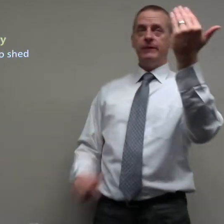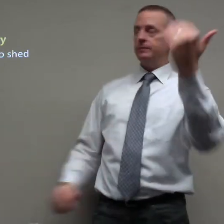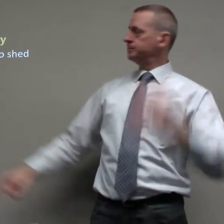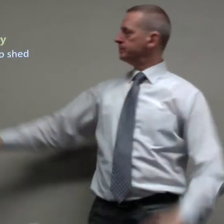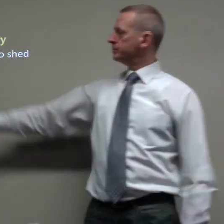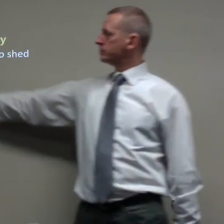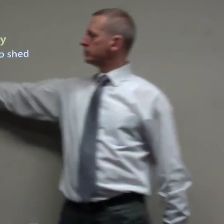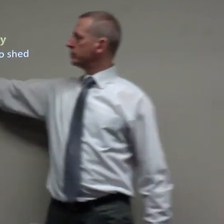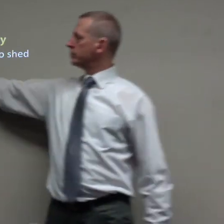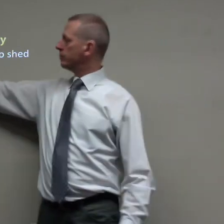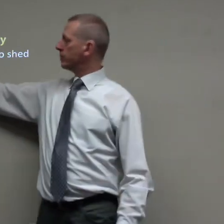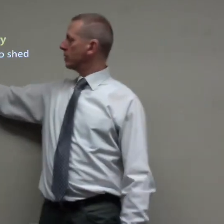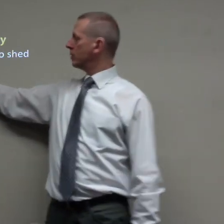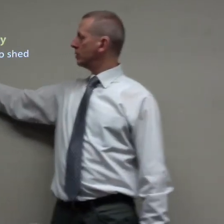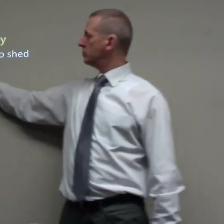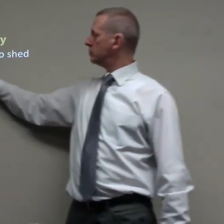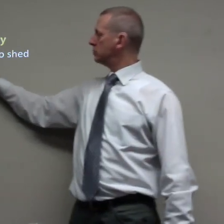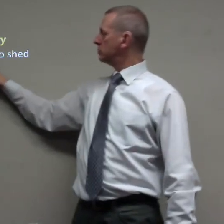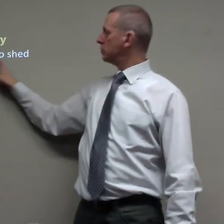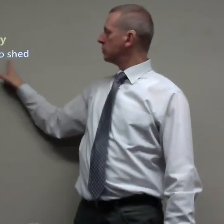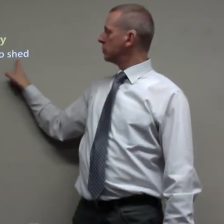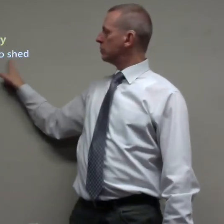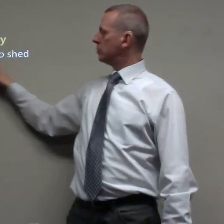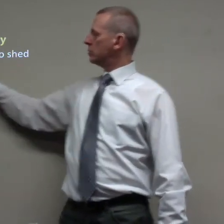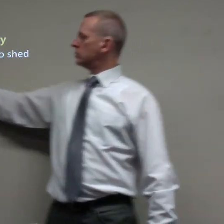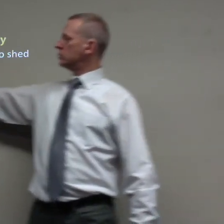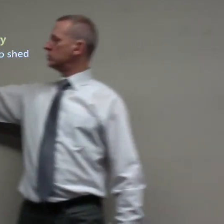the church refuses their feet are swift to shed blood